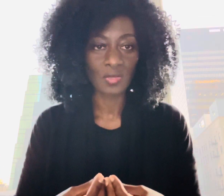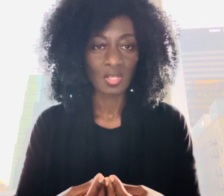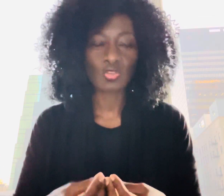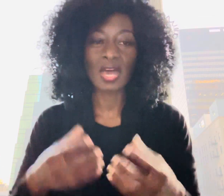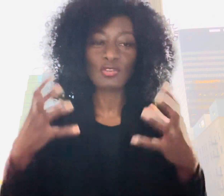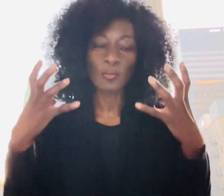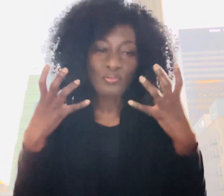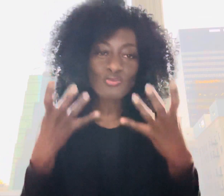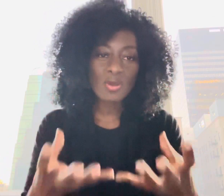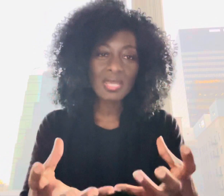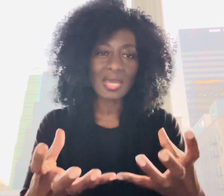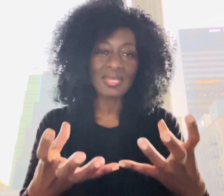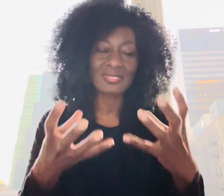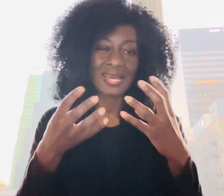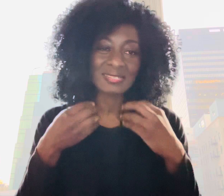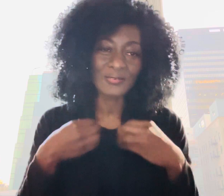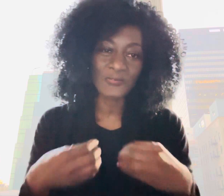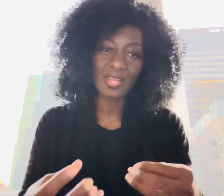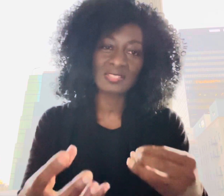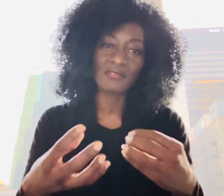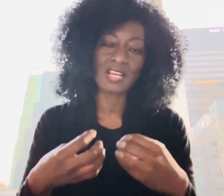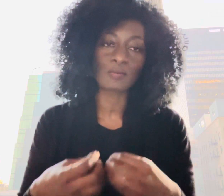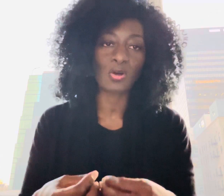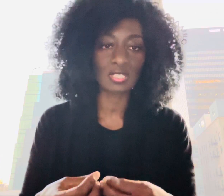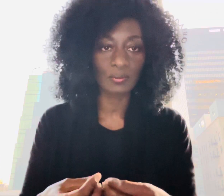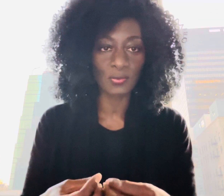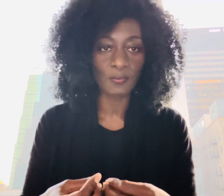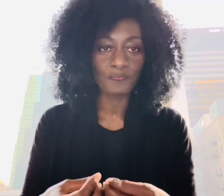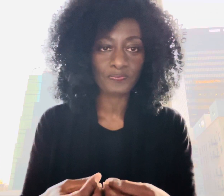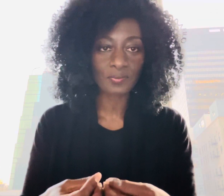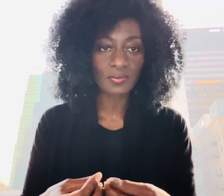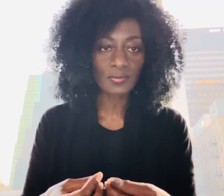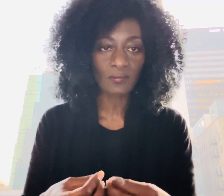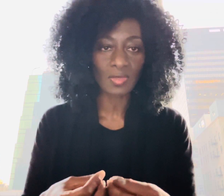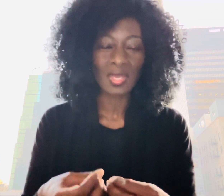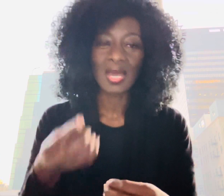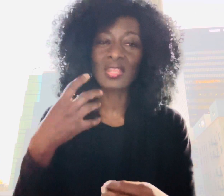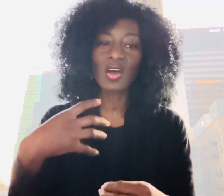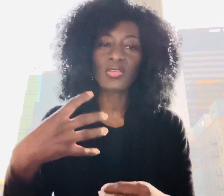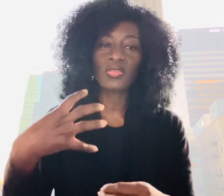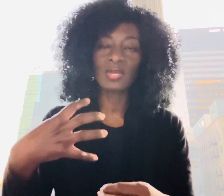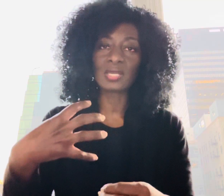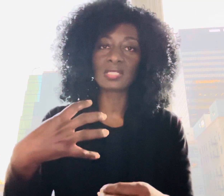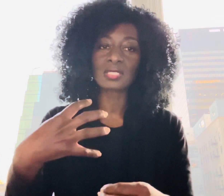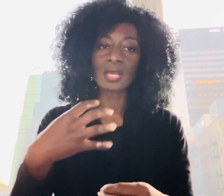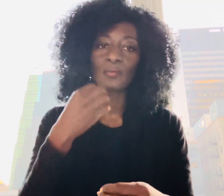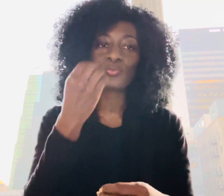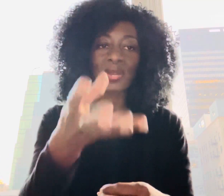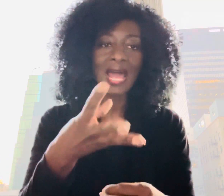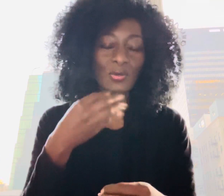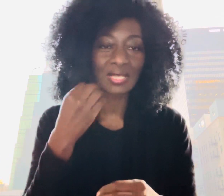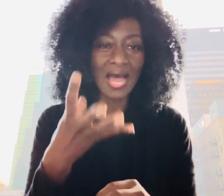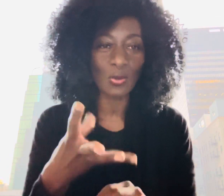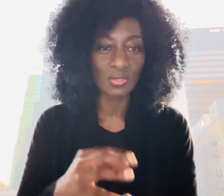so that your prayer is as effective as possible and the other thing is pray out loud